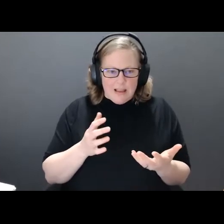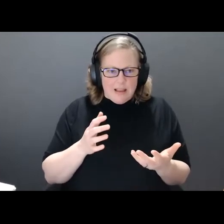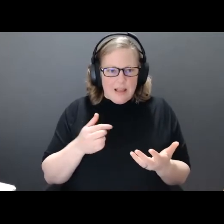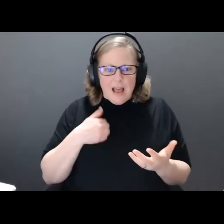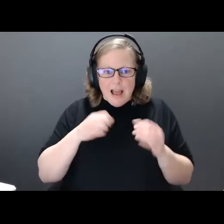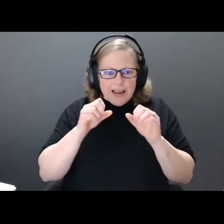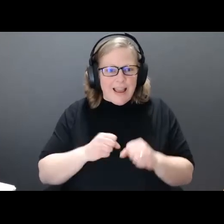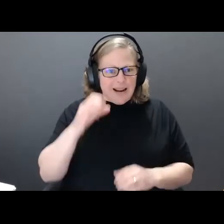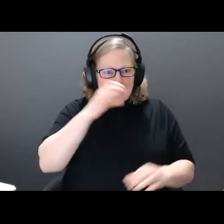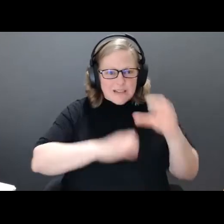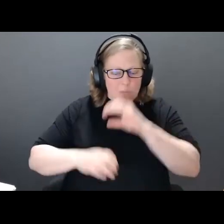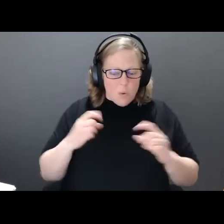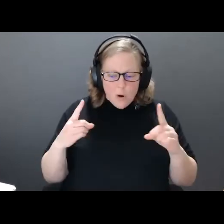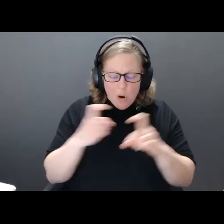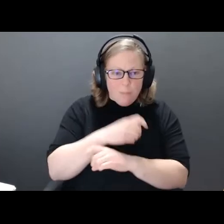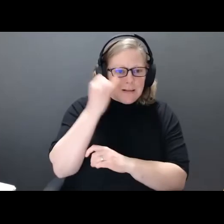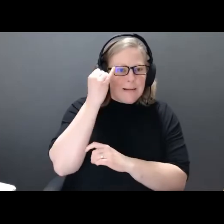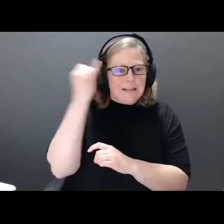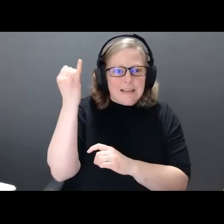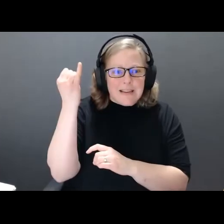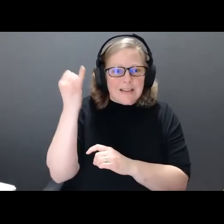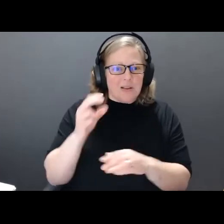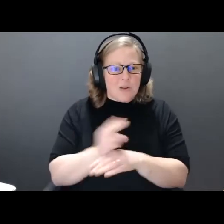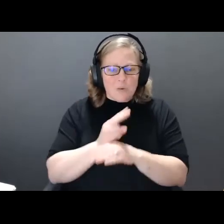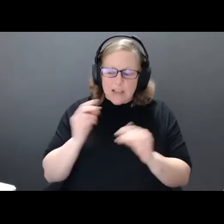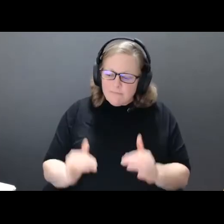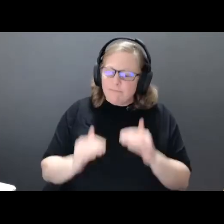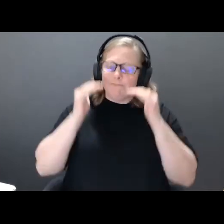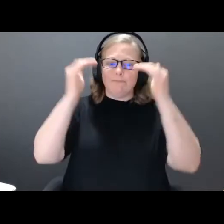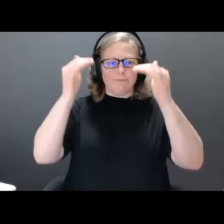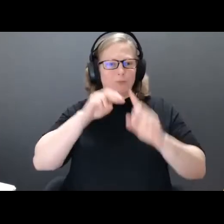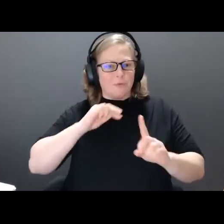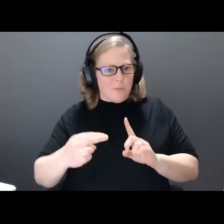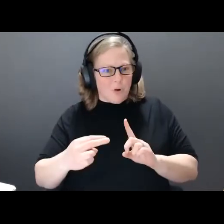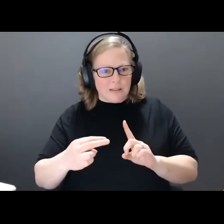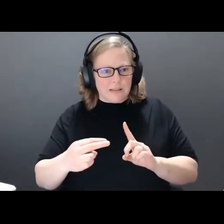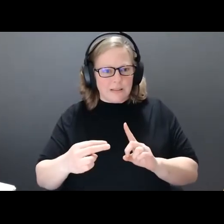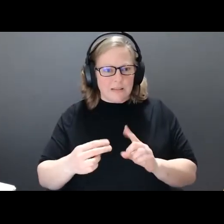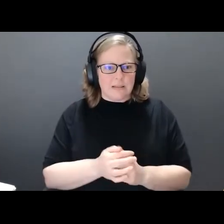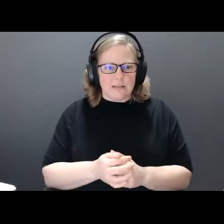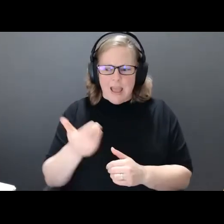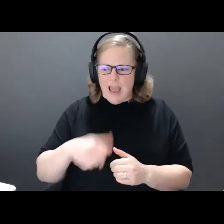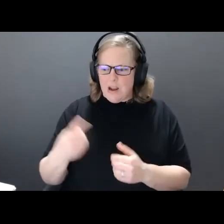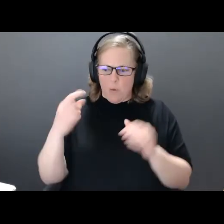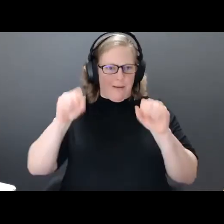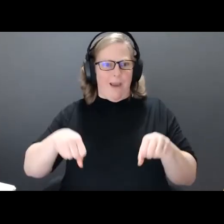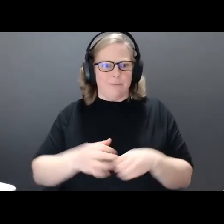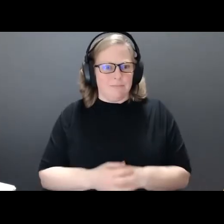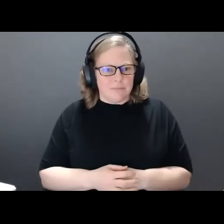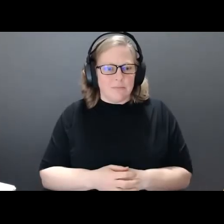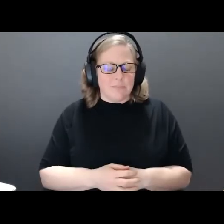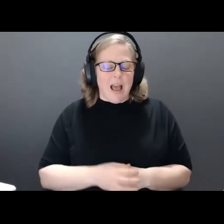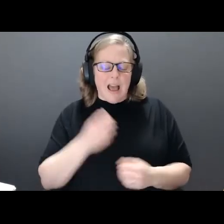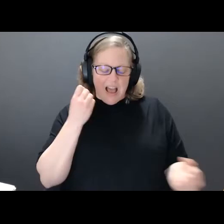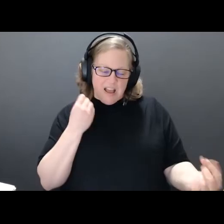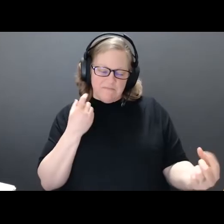is something people can do with any abilities. I totally get where Richard's coming from. This character